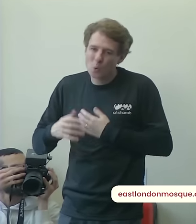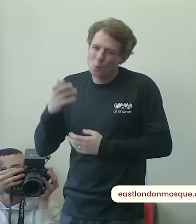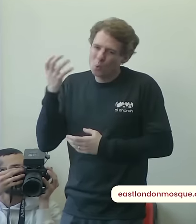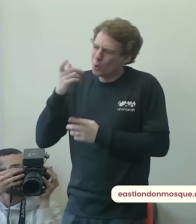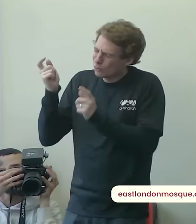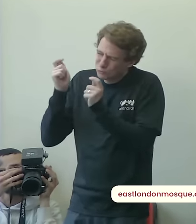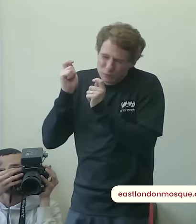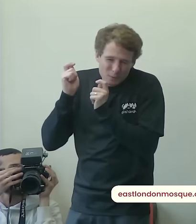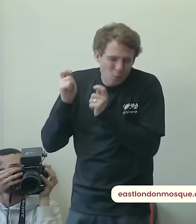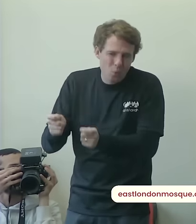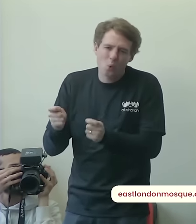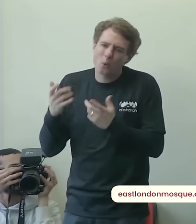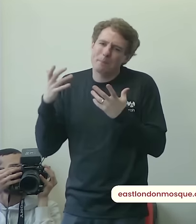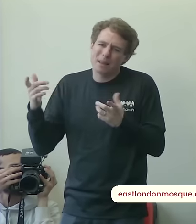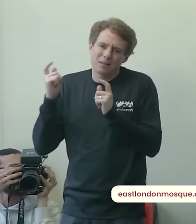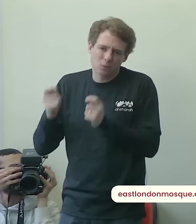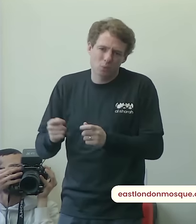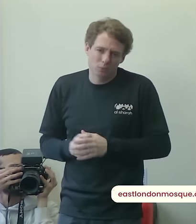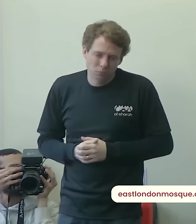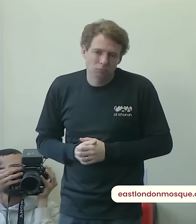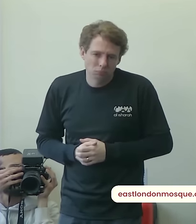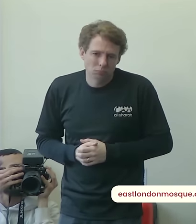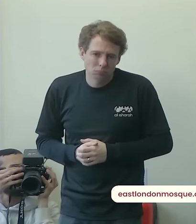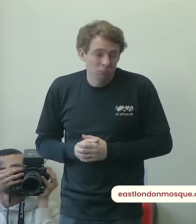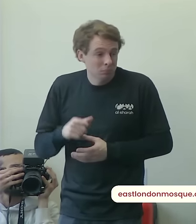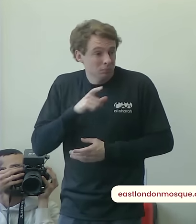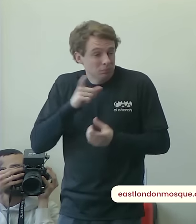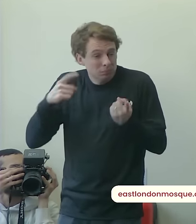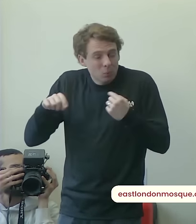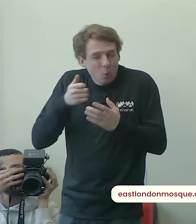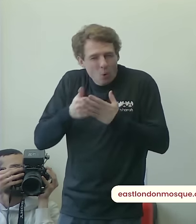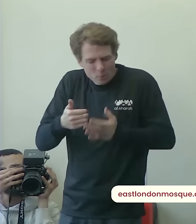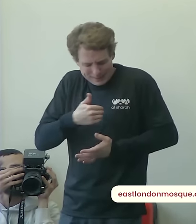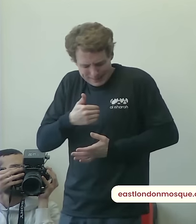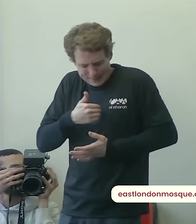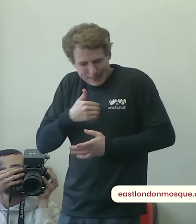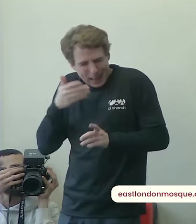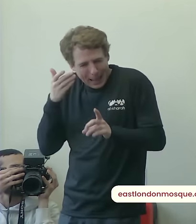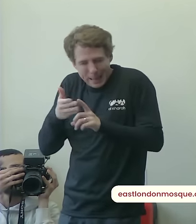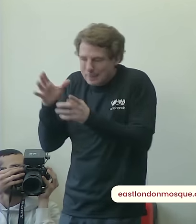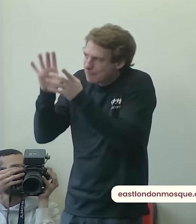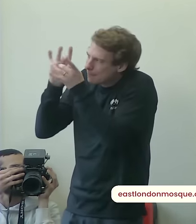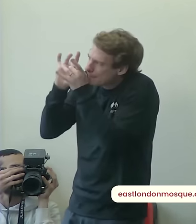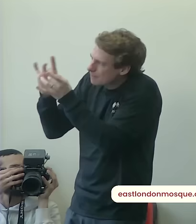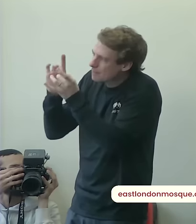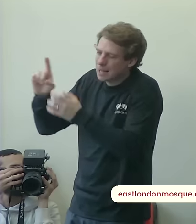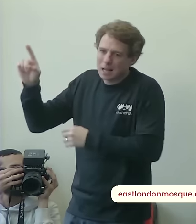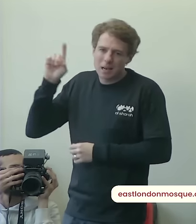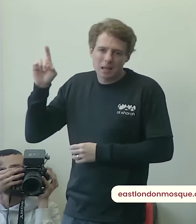you develop the best connection with him until you met with him and he says oh my worshiper when i put